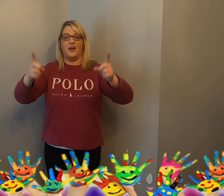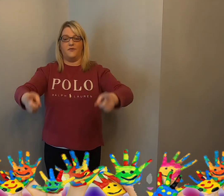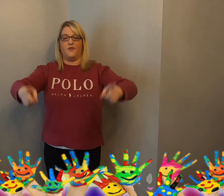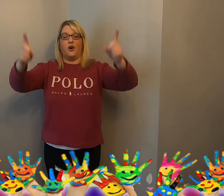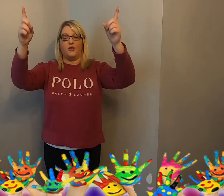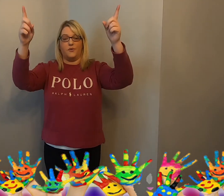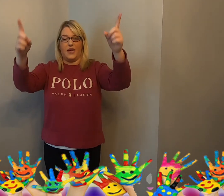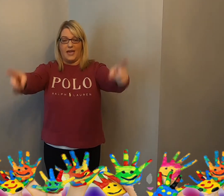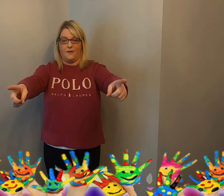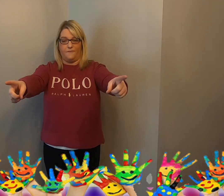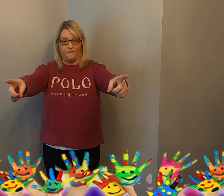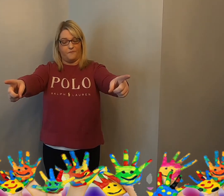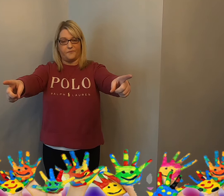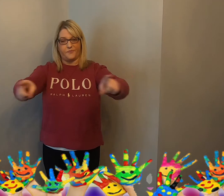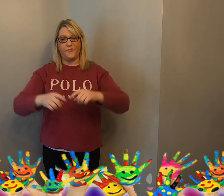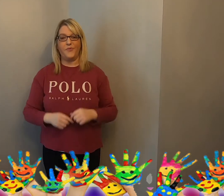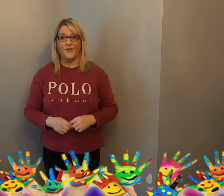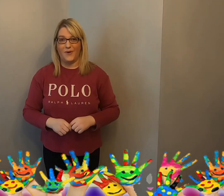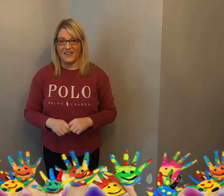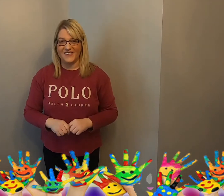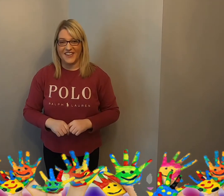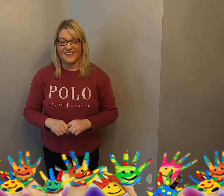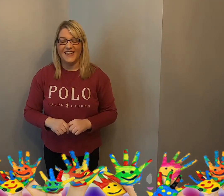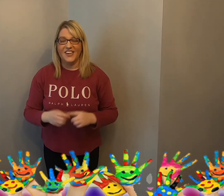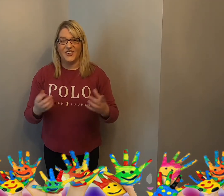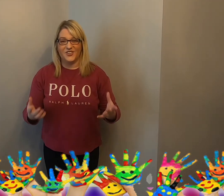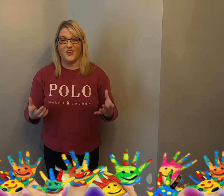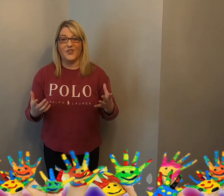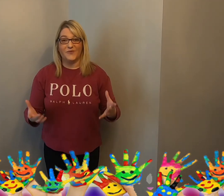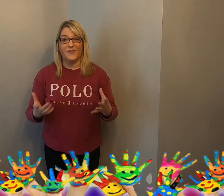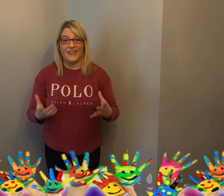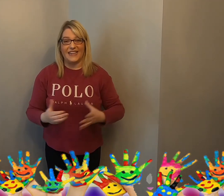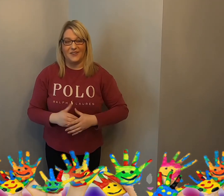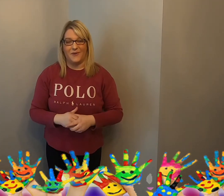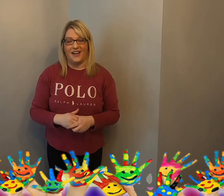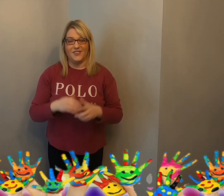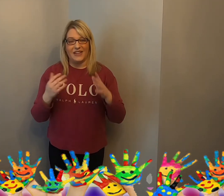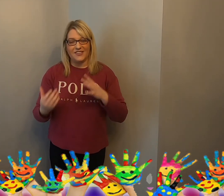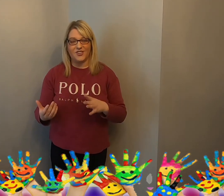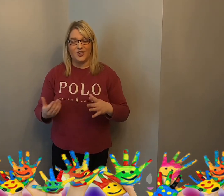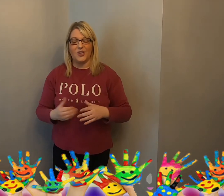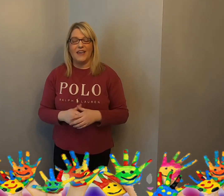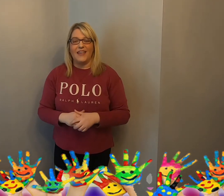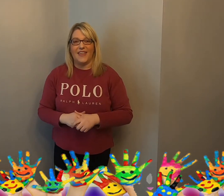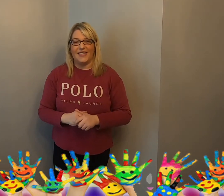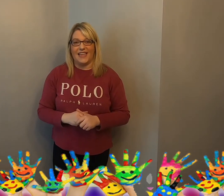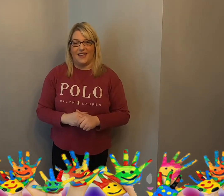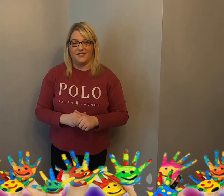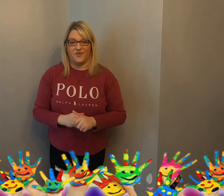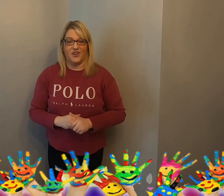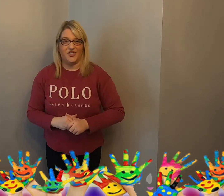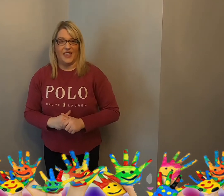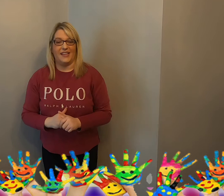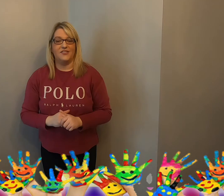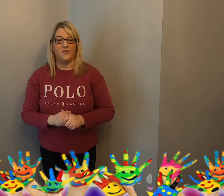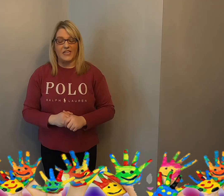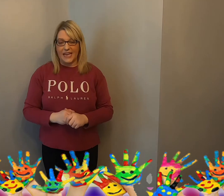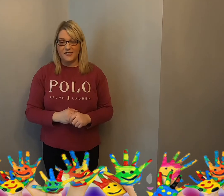follow him. Well done. You're doing really well. So let's do the next verse then. So the next